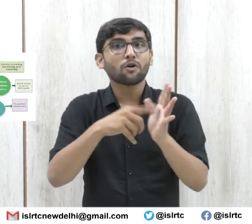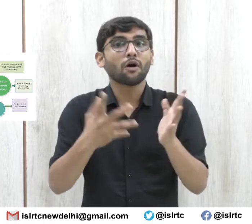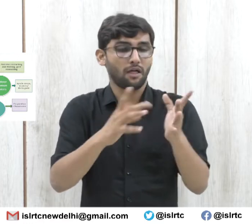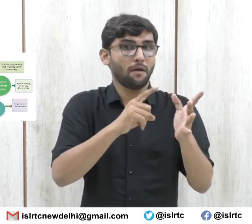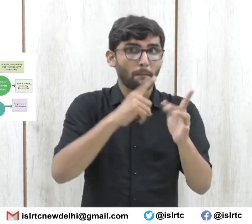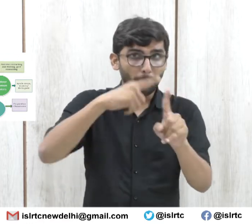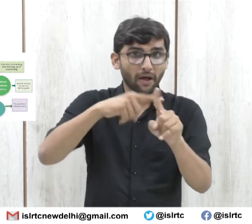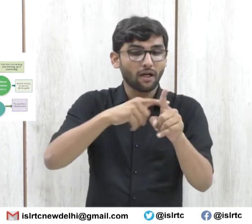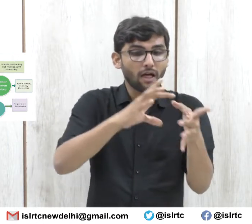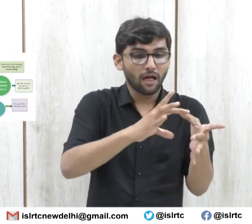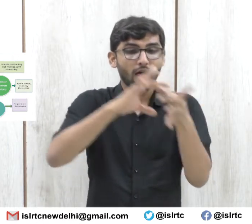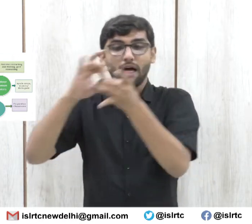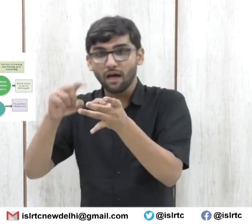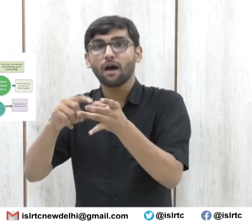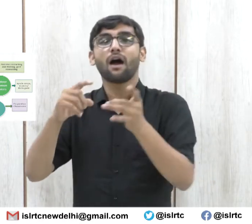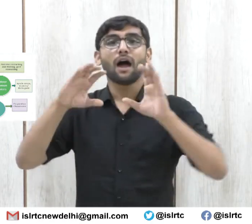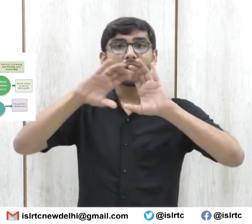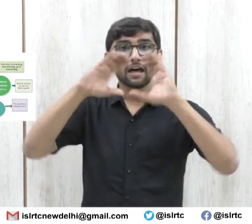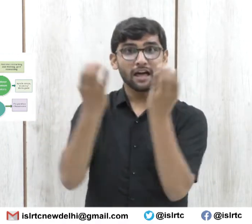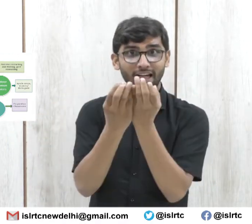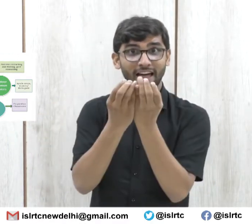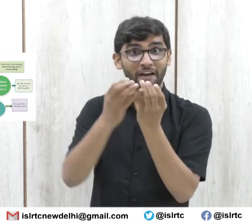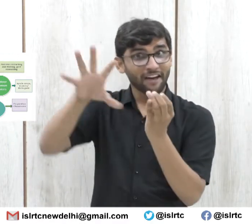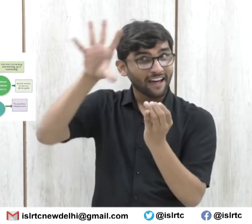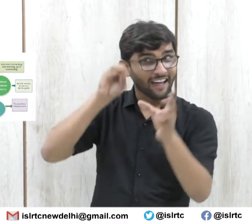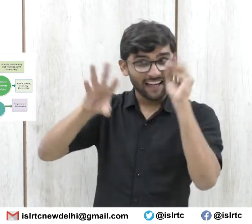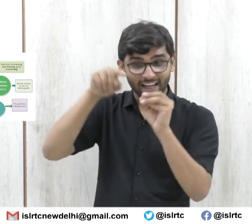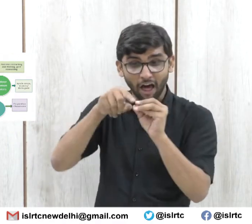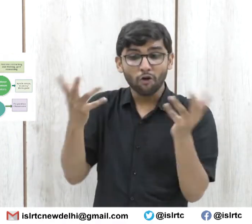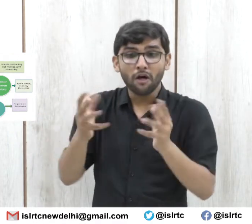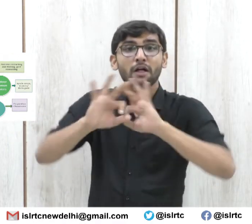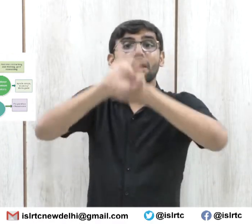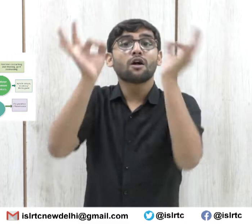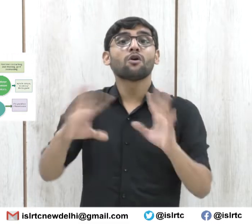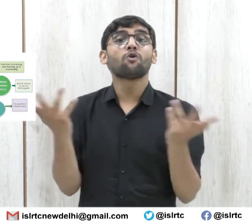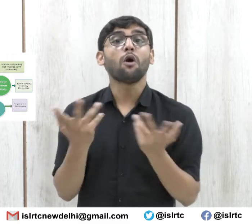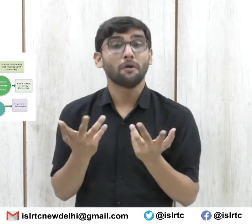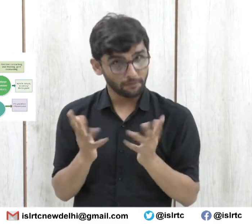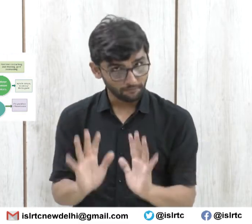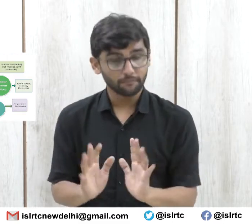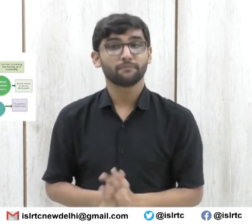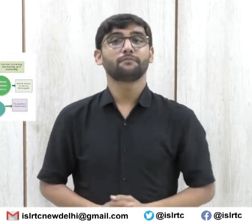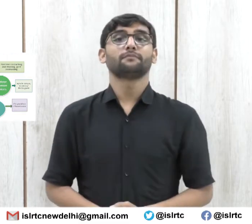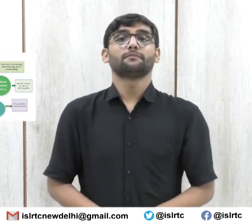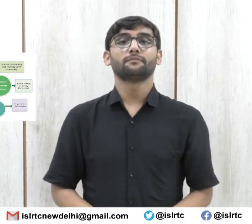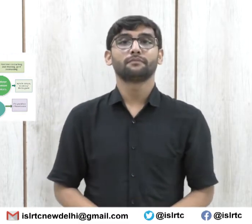Preparatory Classrooms Next